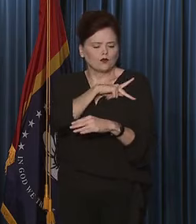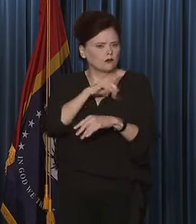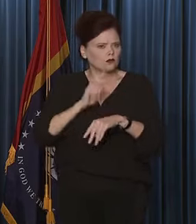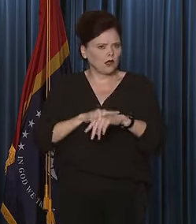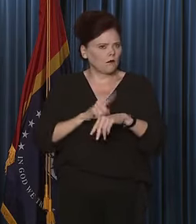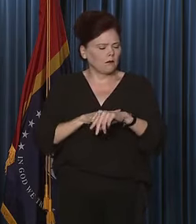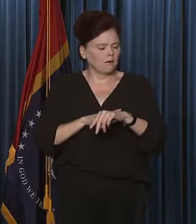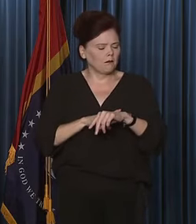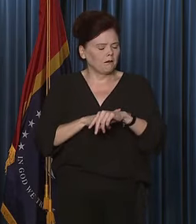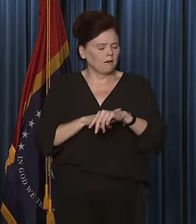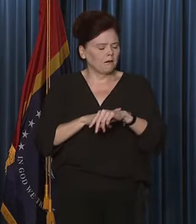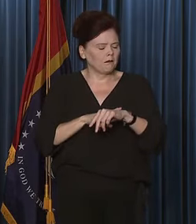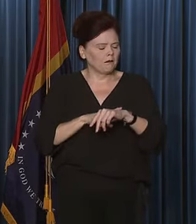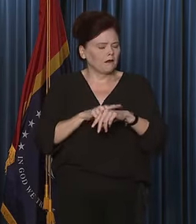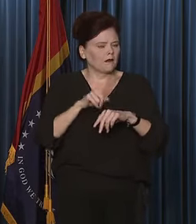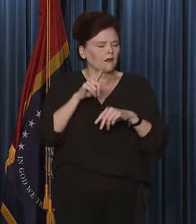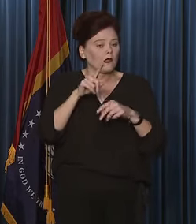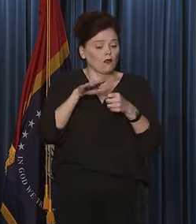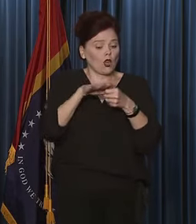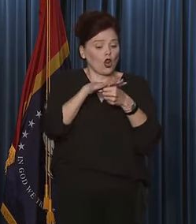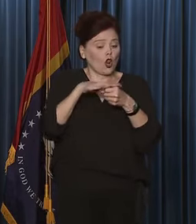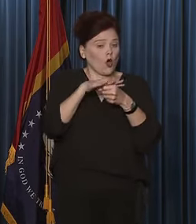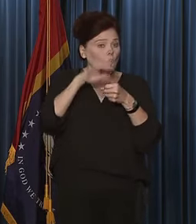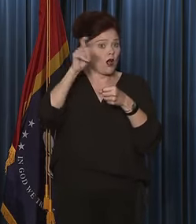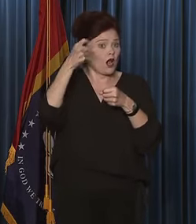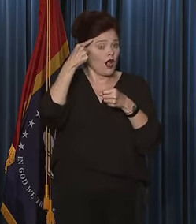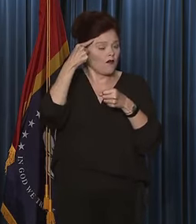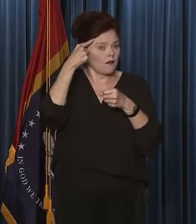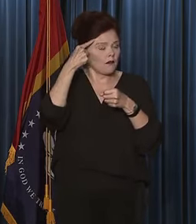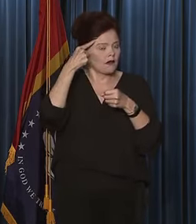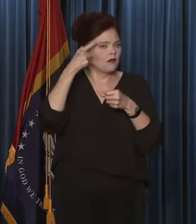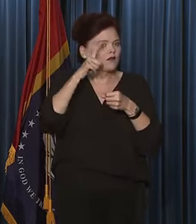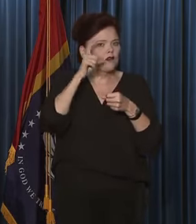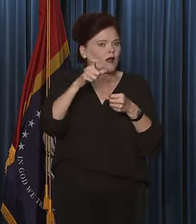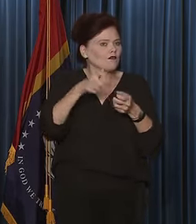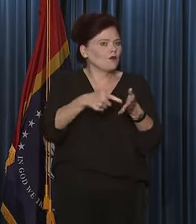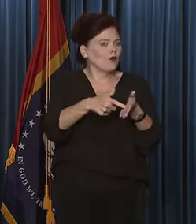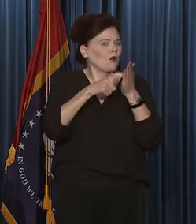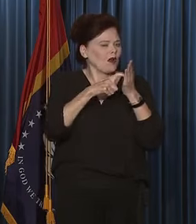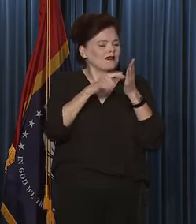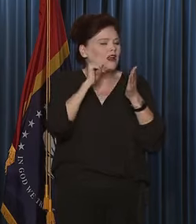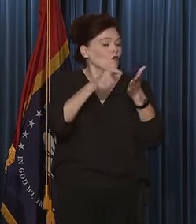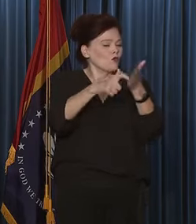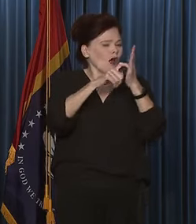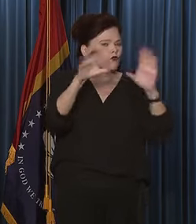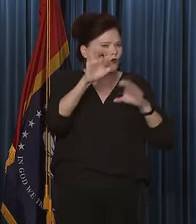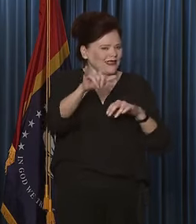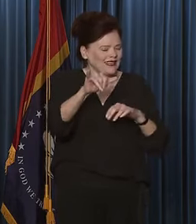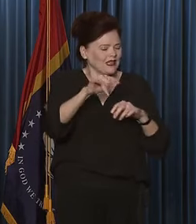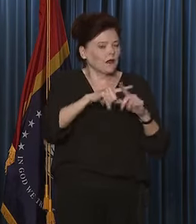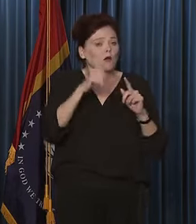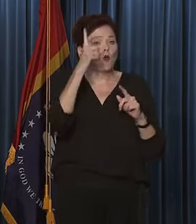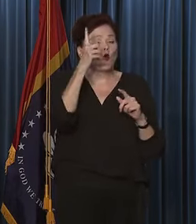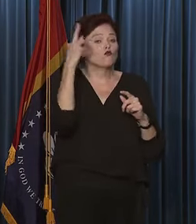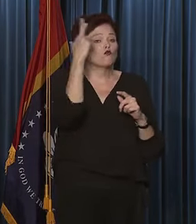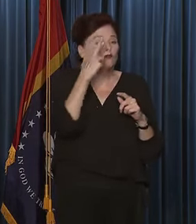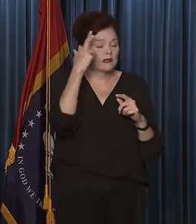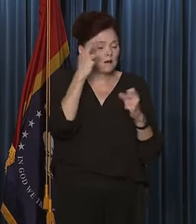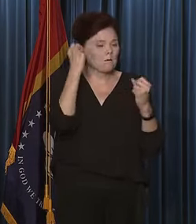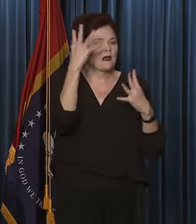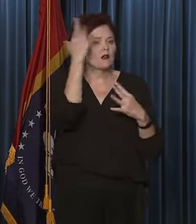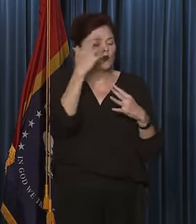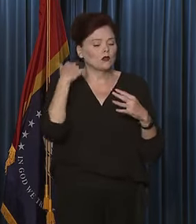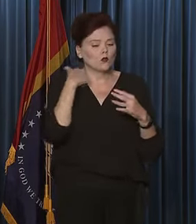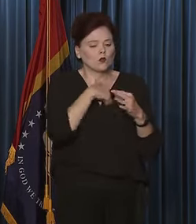the governmental entity, the local governmental entity is not required to do that. But one of the reasons, a very small part, but one of the many